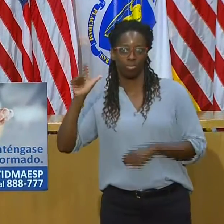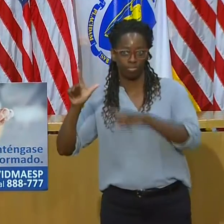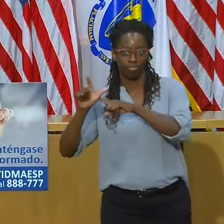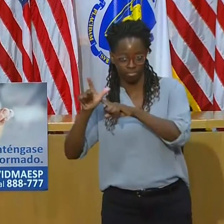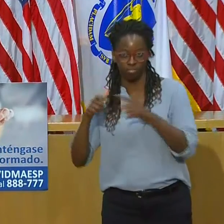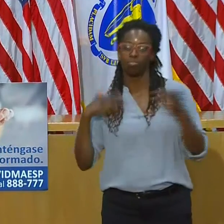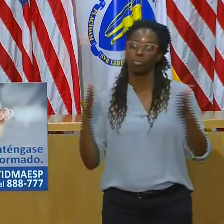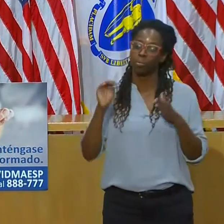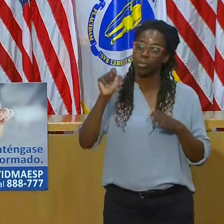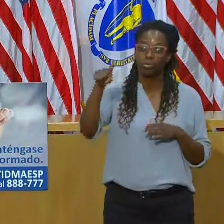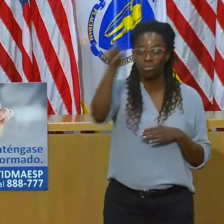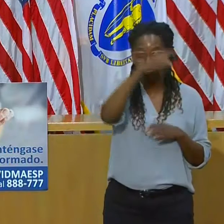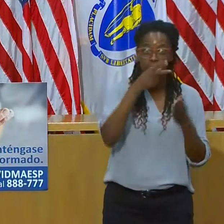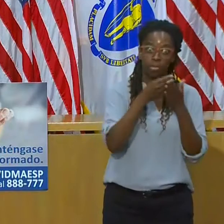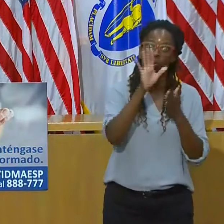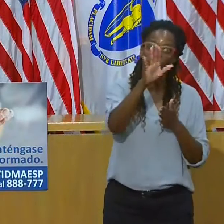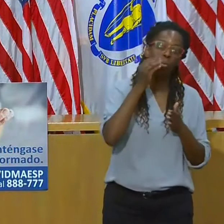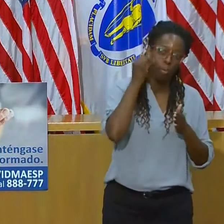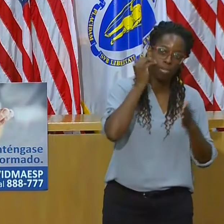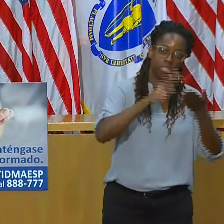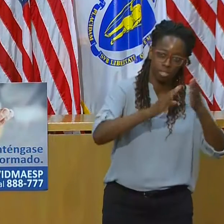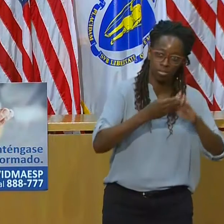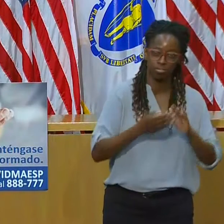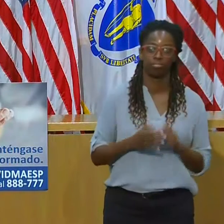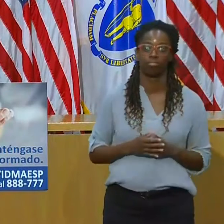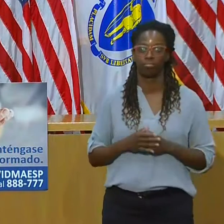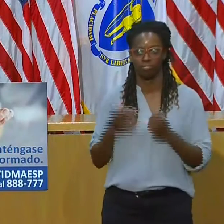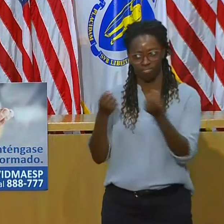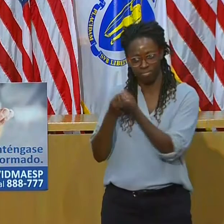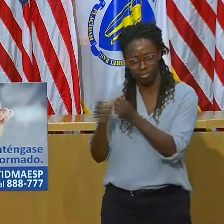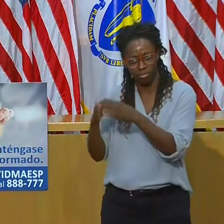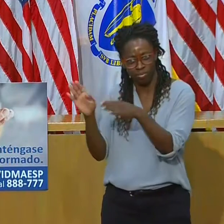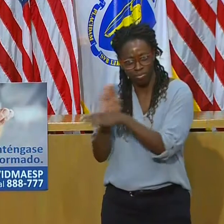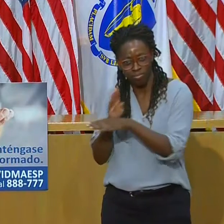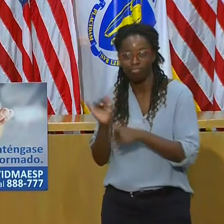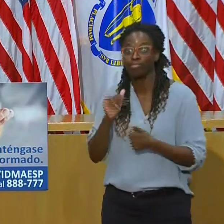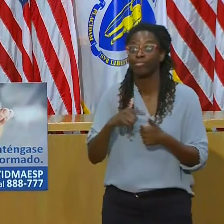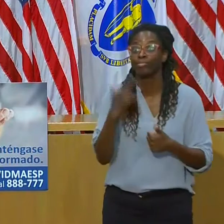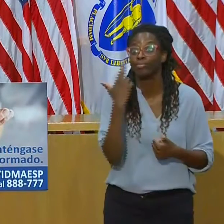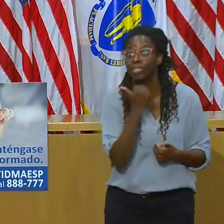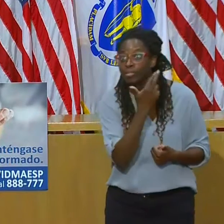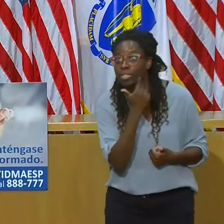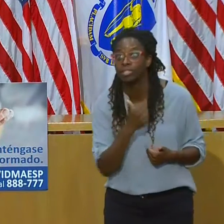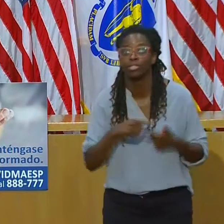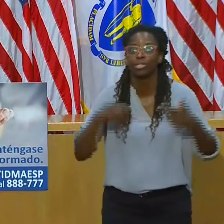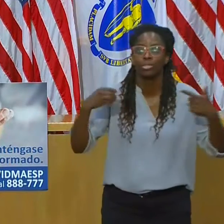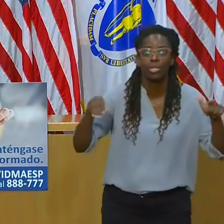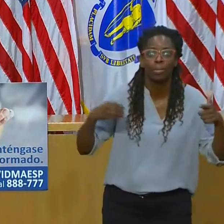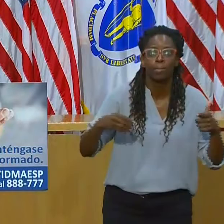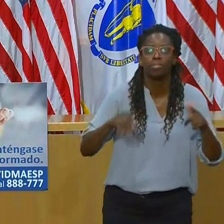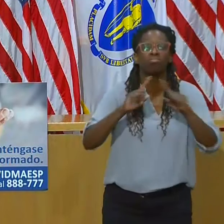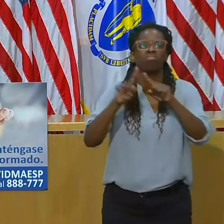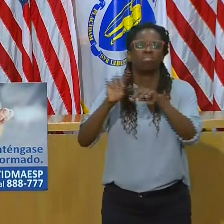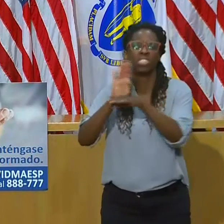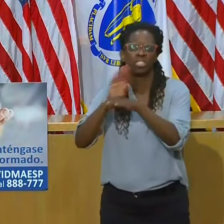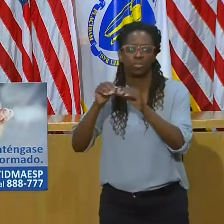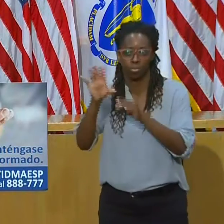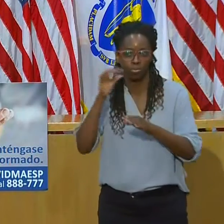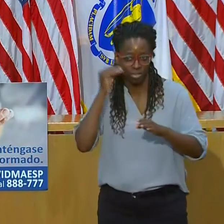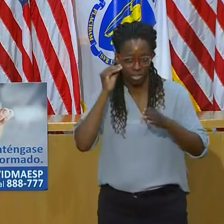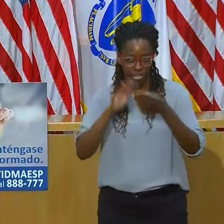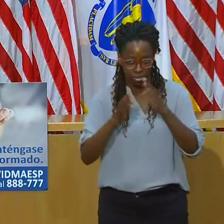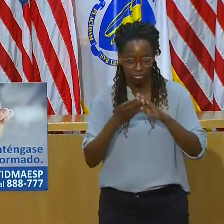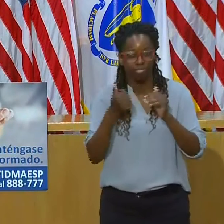time, support small businesses and restaurants and places that make up the character and fabric of our downtowns and main